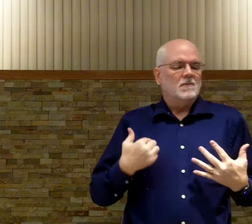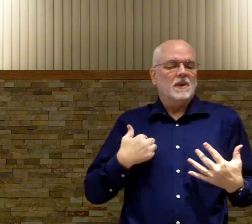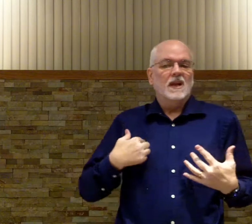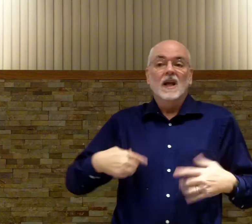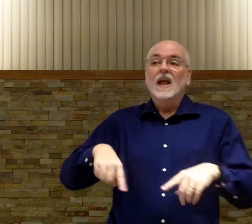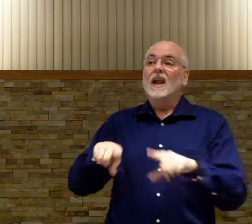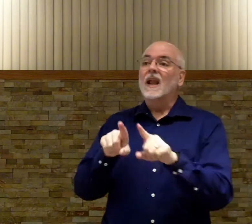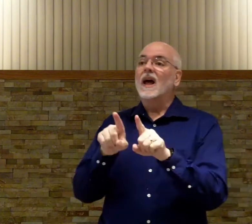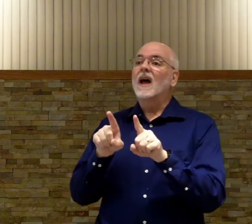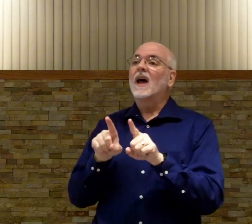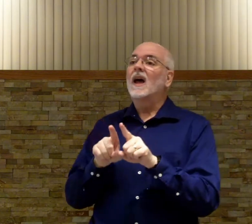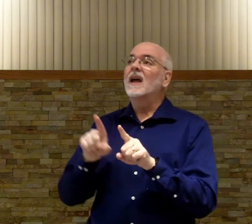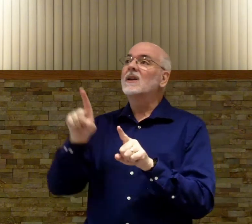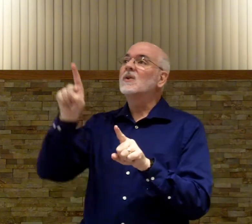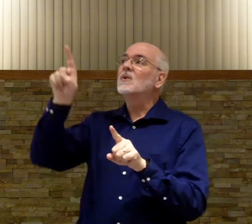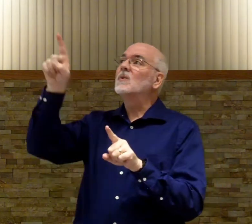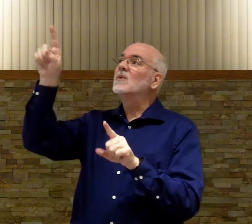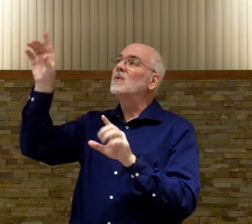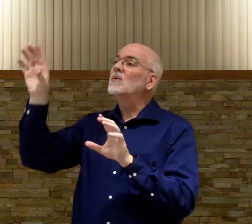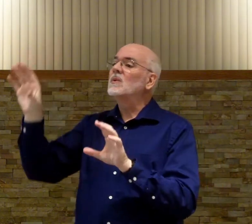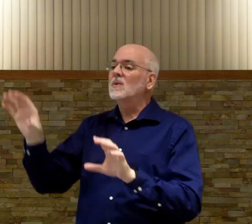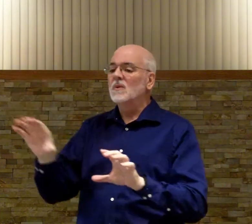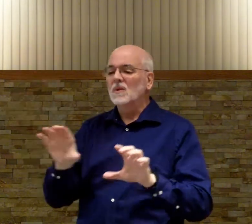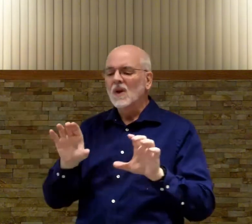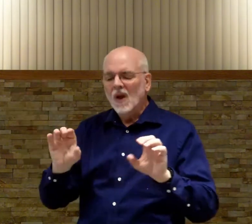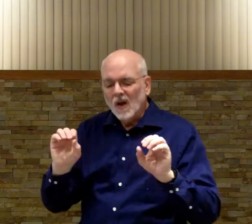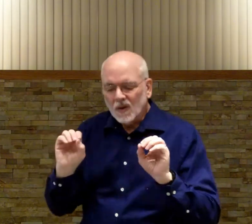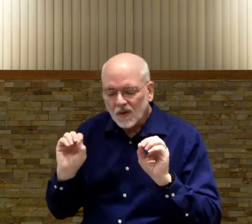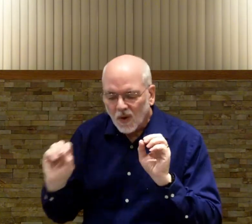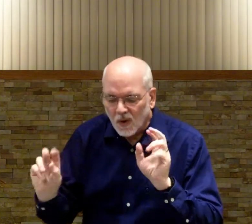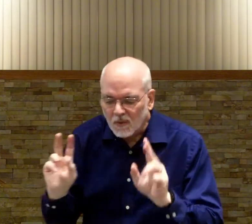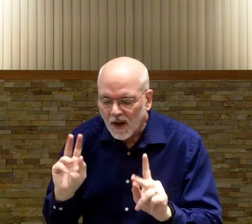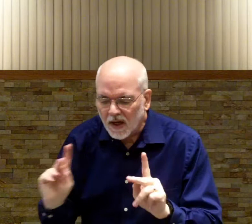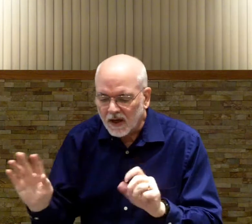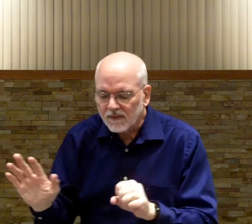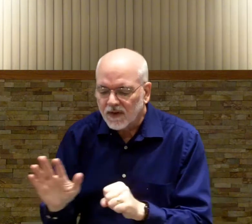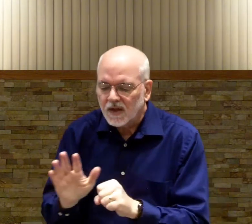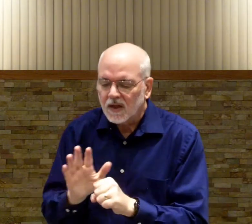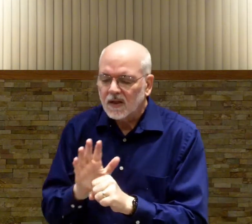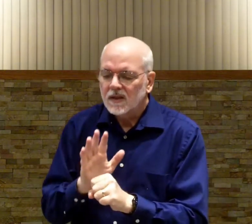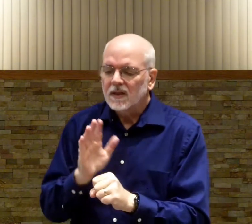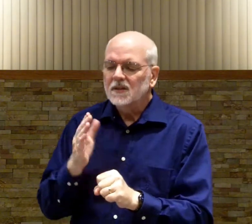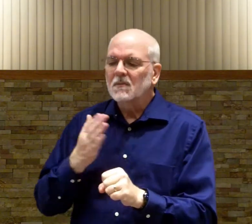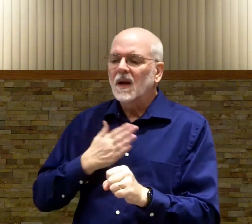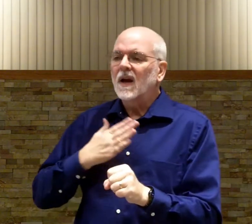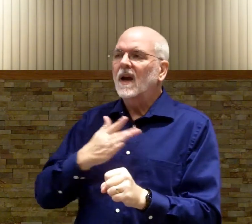me like you do nobody feels my